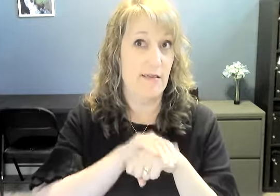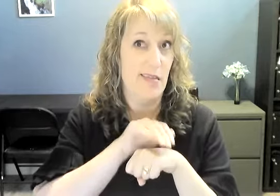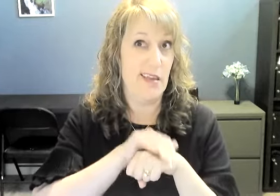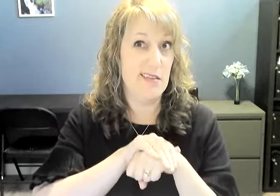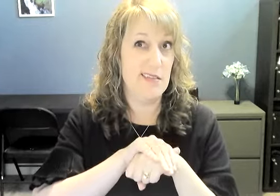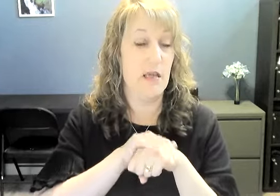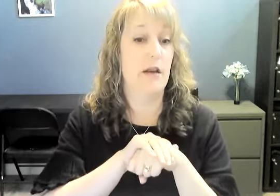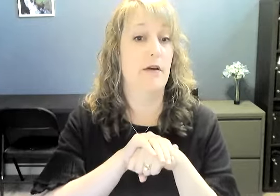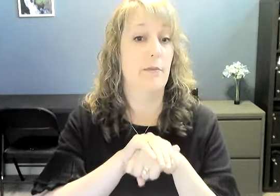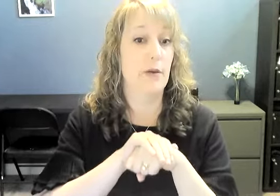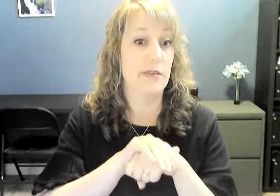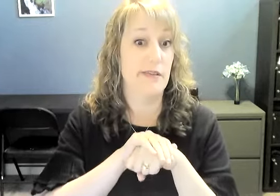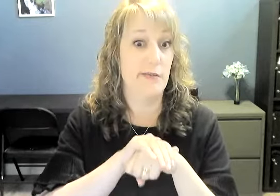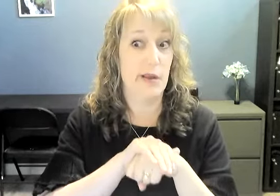this. It kind of bounces this way.